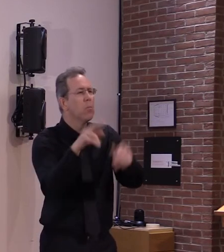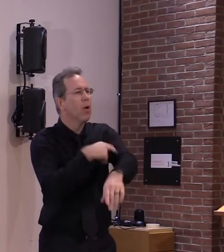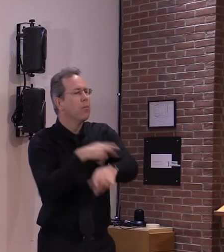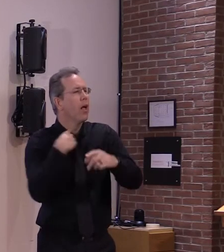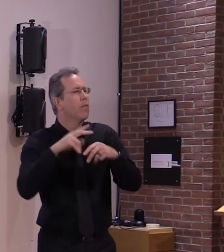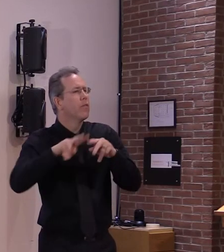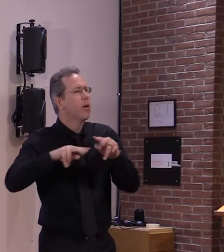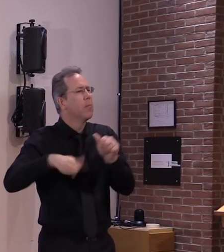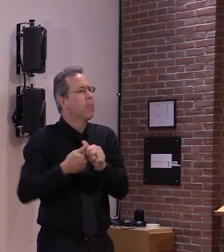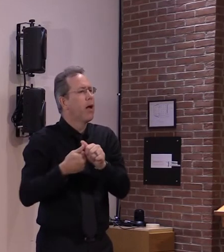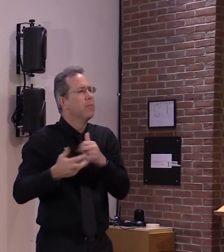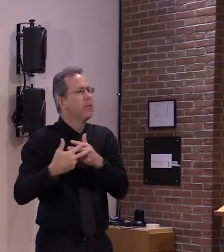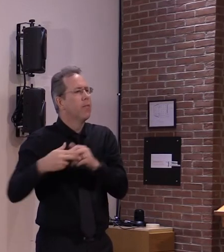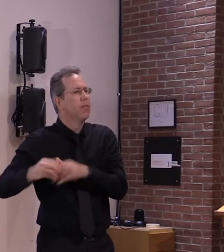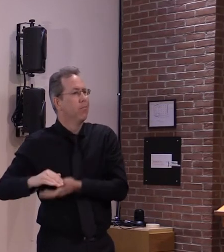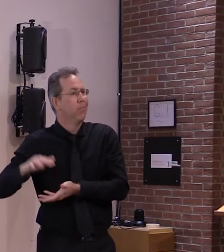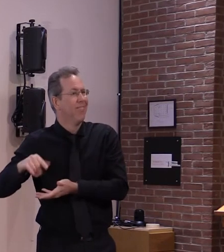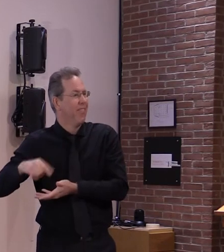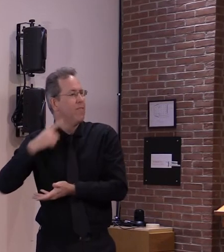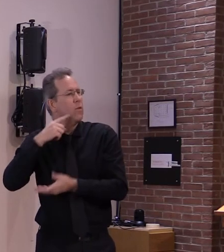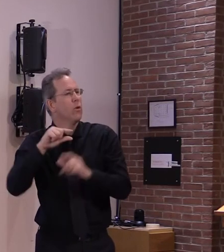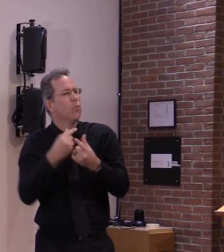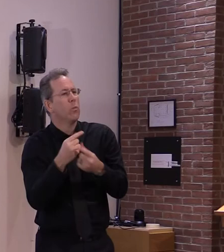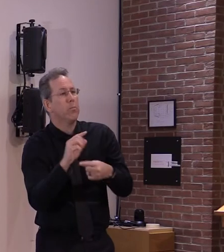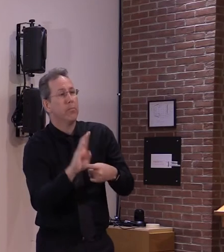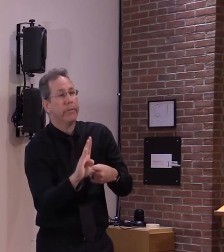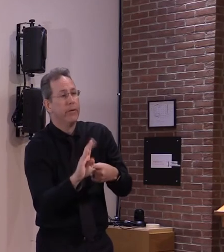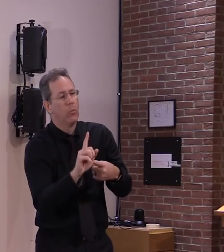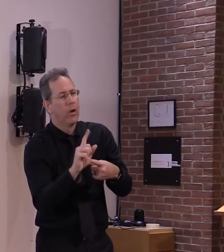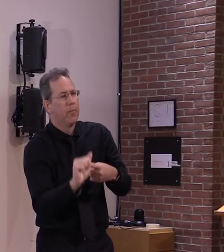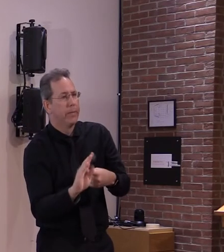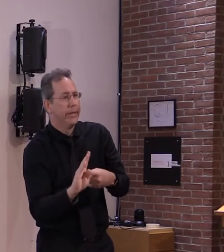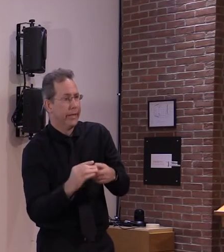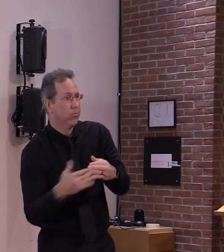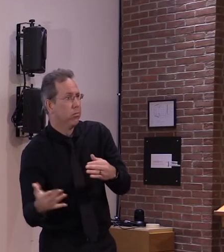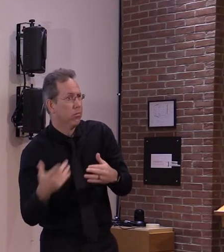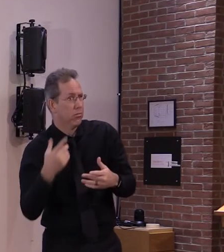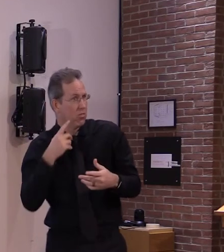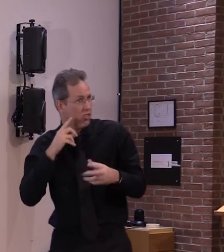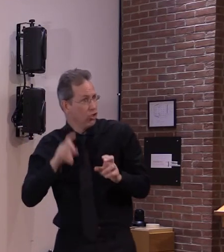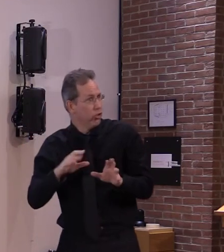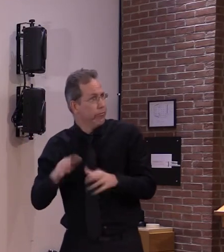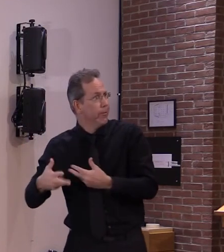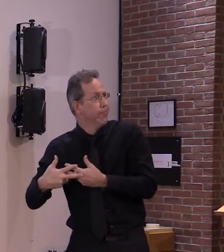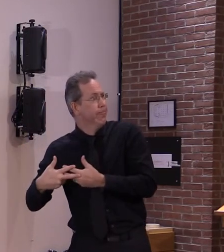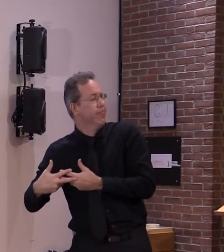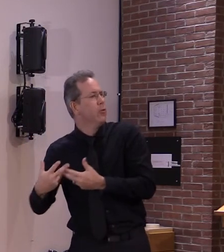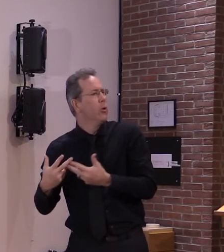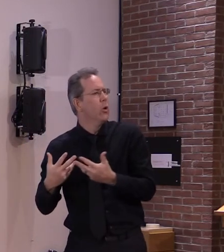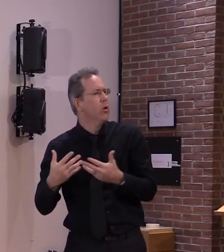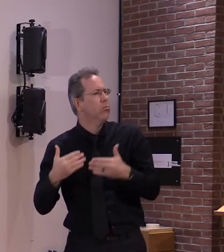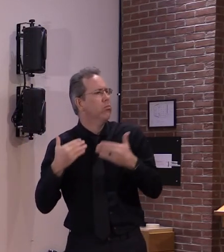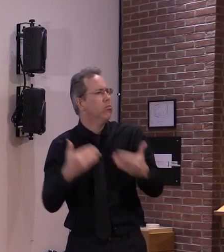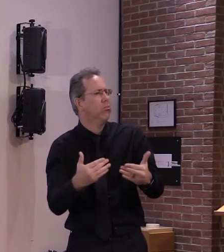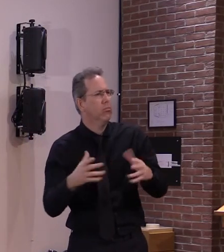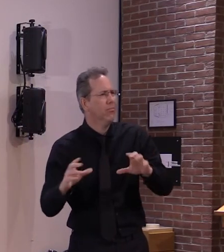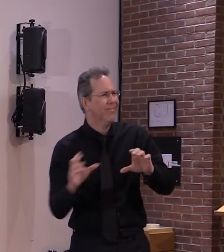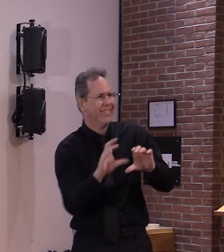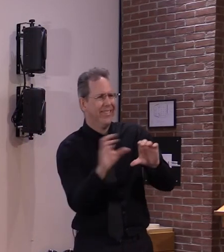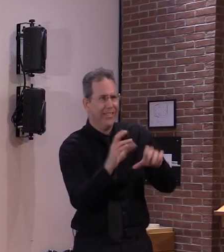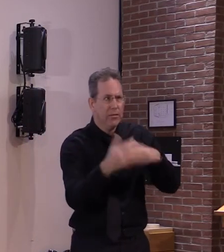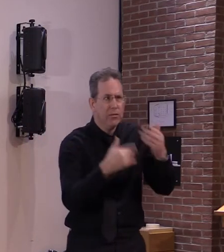so it's trying to be a very equitable process i can understand why a hospital might have a preference for moderna